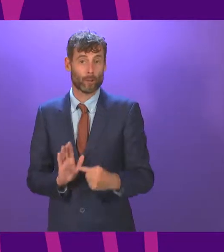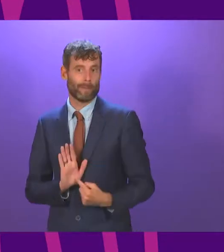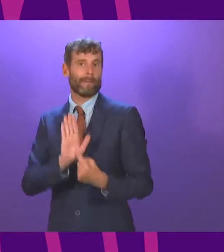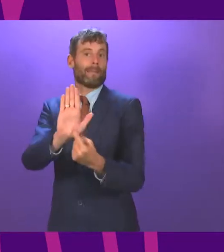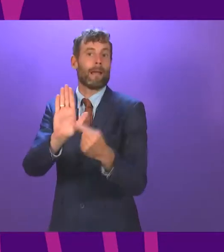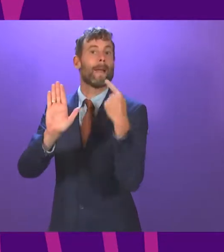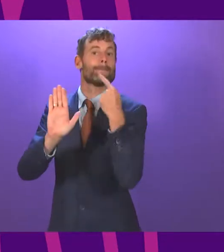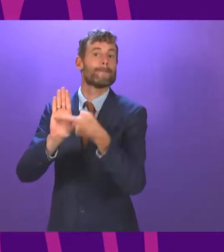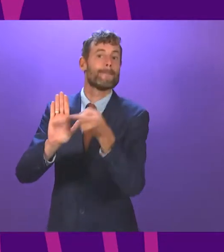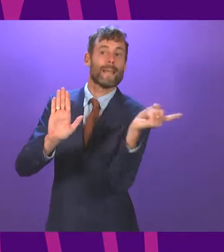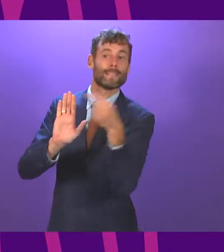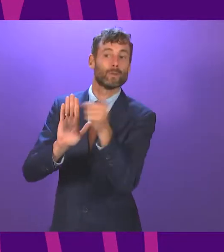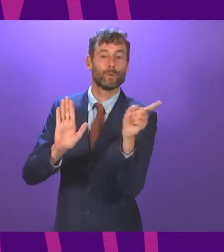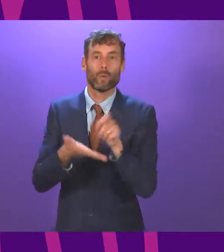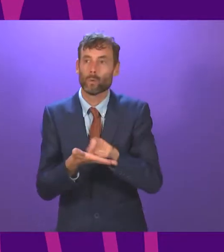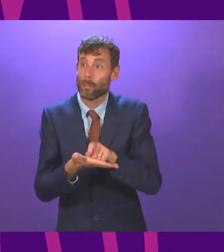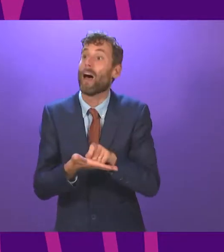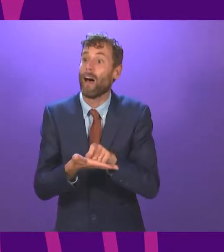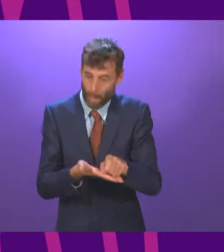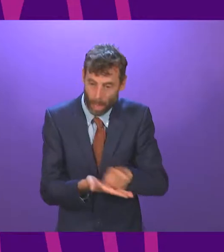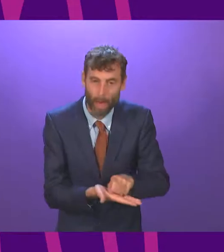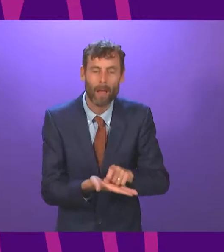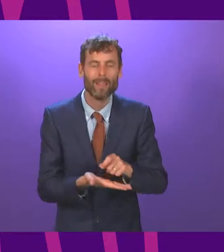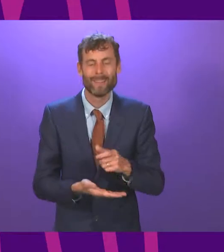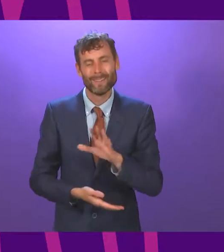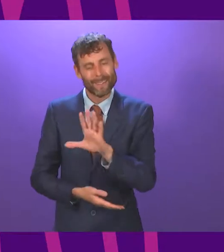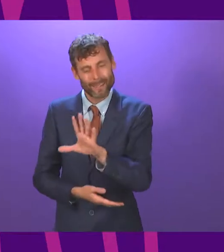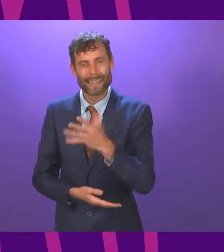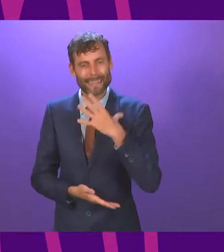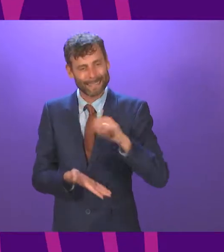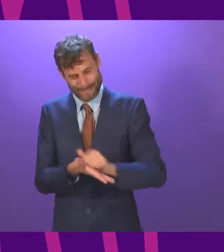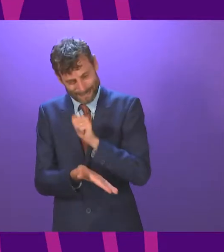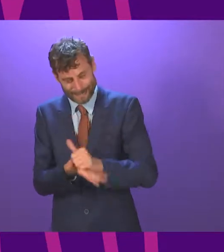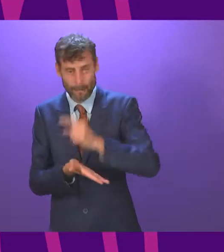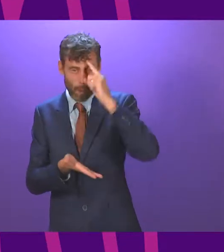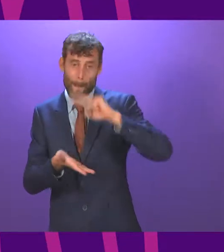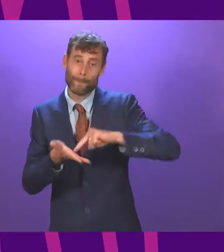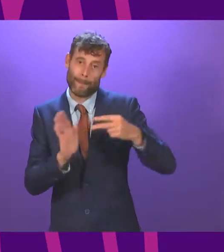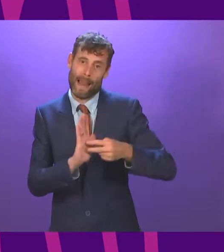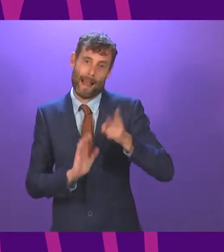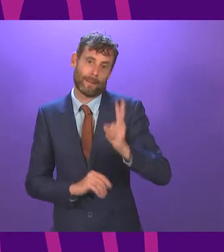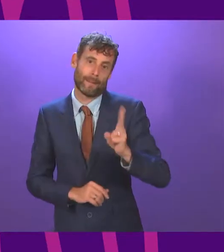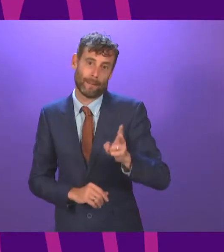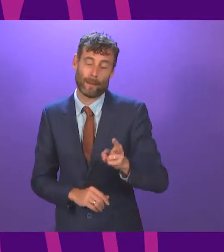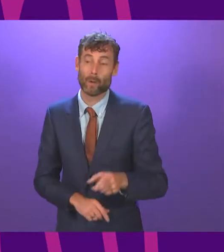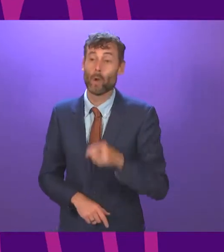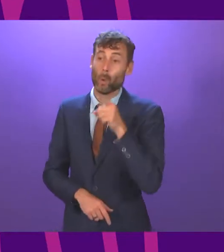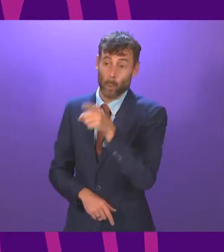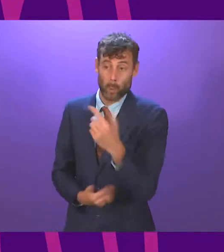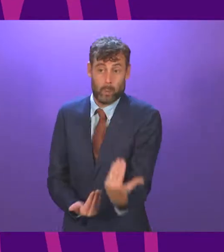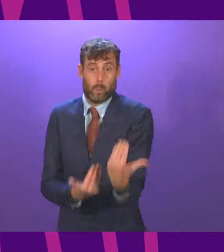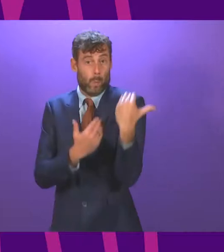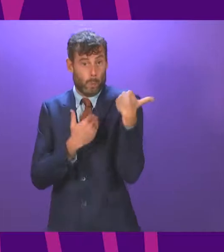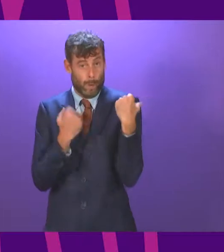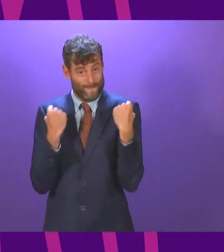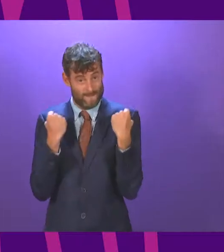my message to the SNP and the Greens during this important week is simple. You cannot stand up for Scotland by